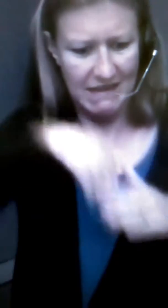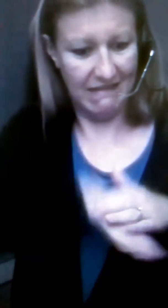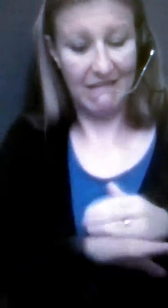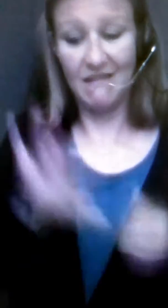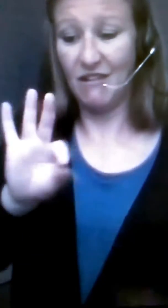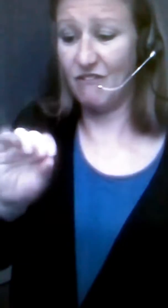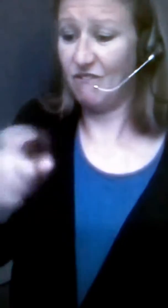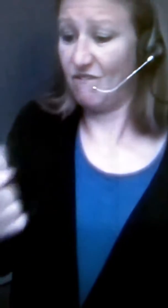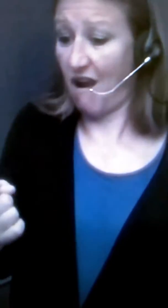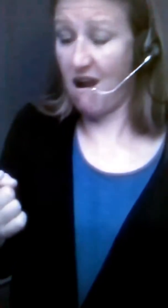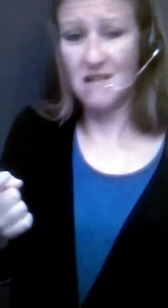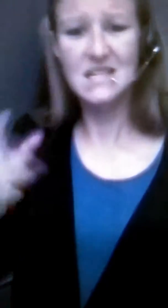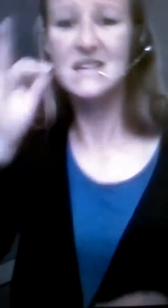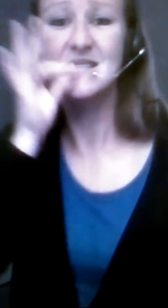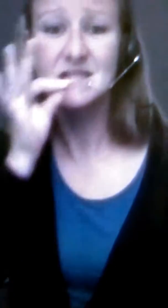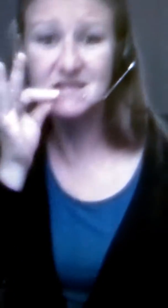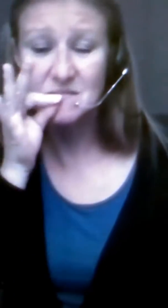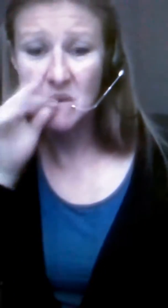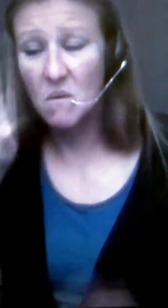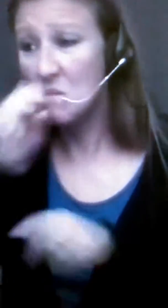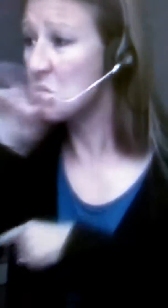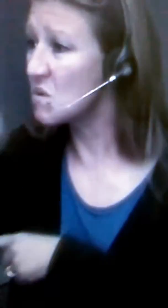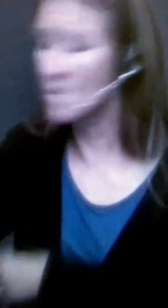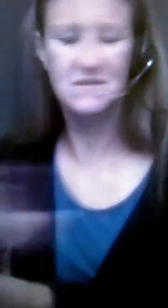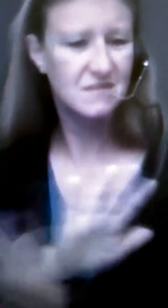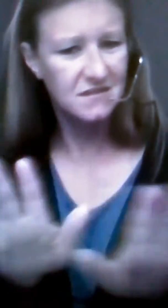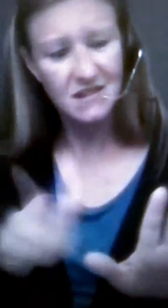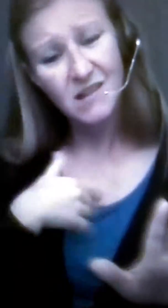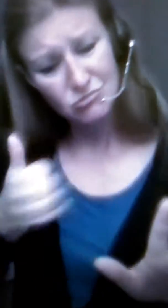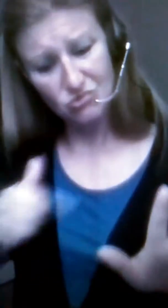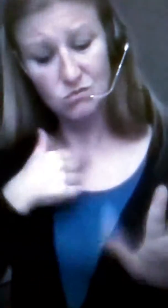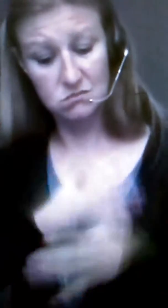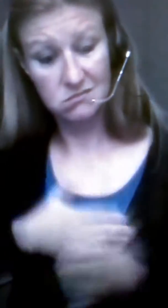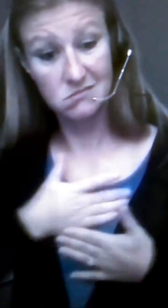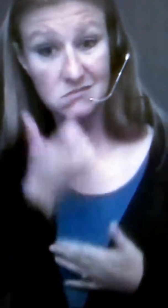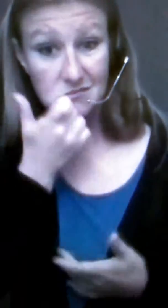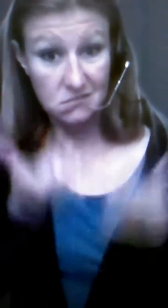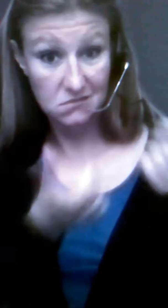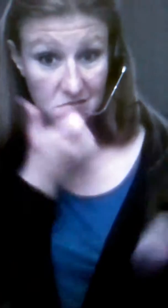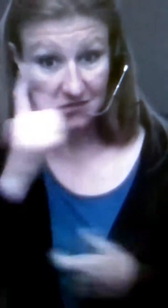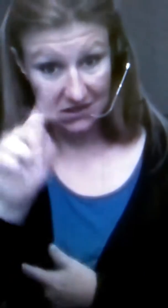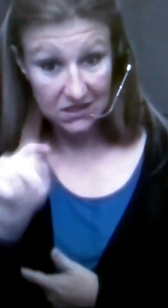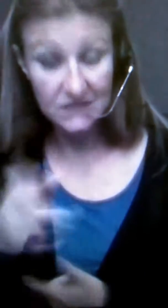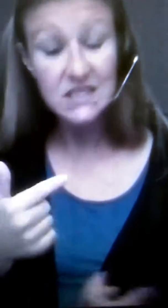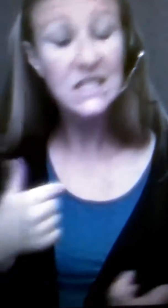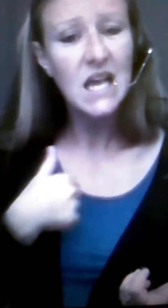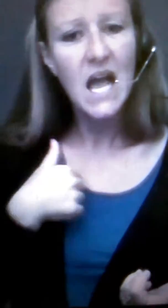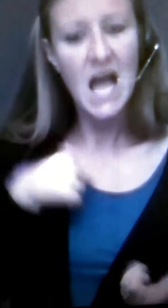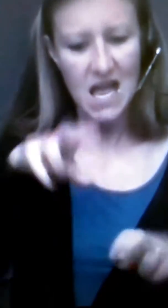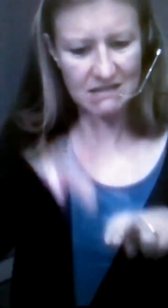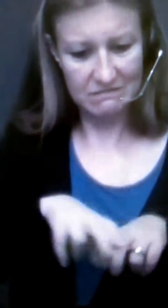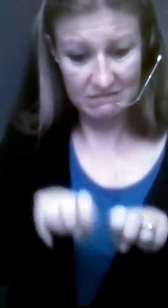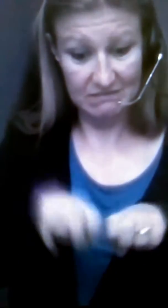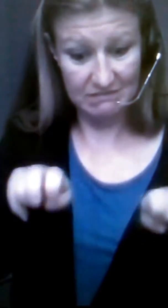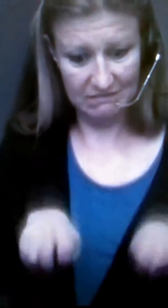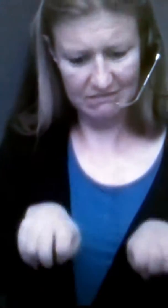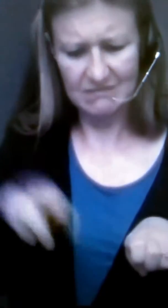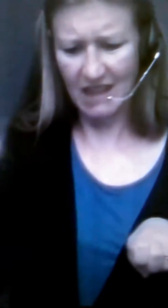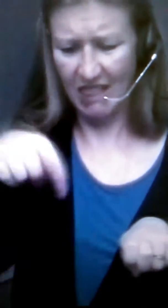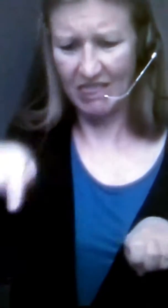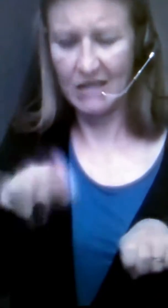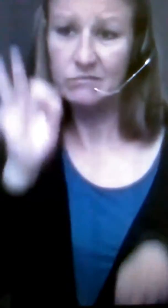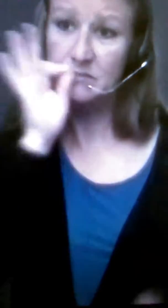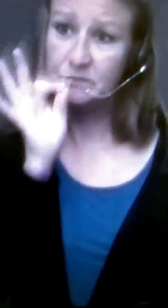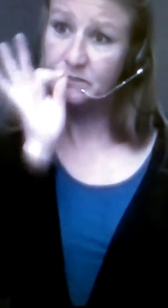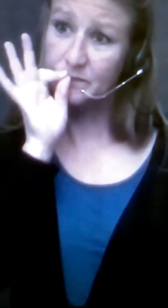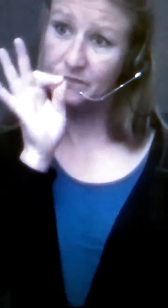safe? Real quick, real quick sidebar. Listen, fellas and ladies, if you want to smoke